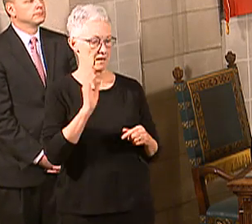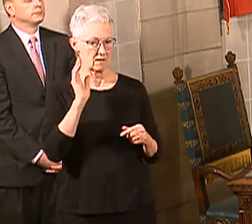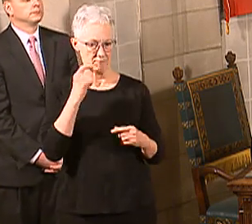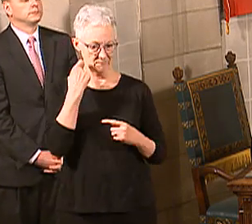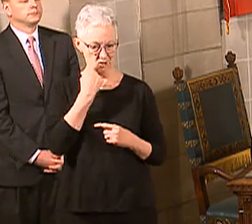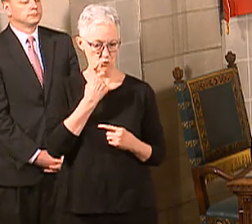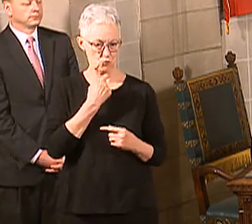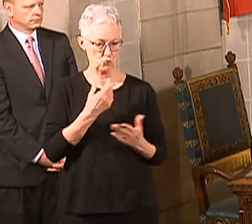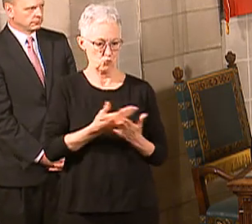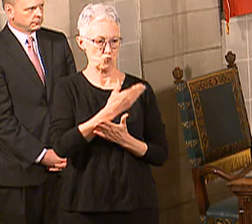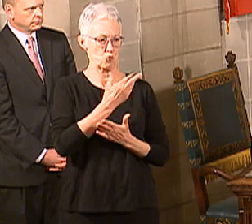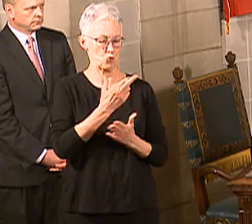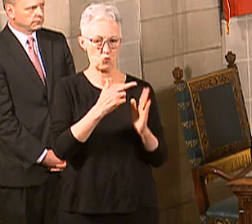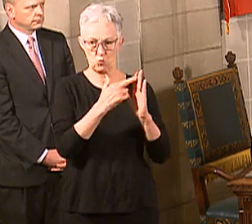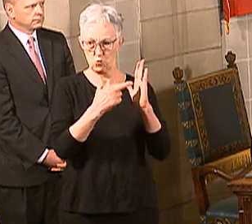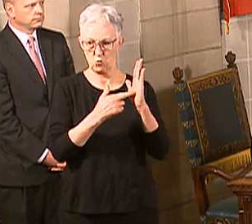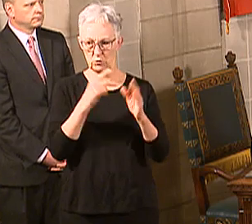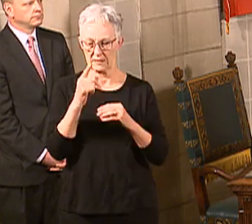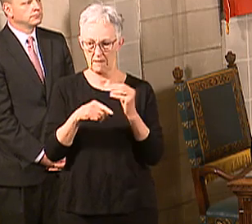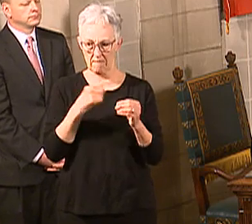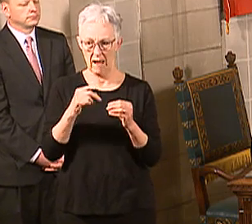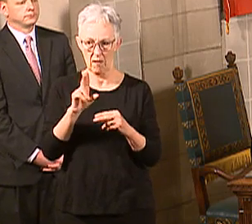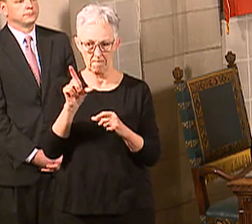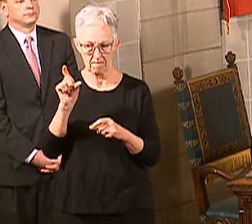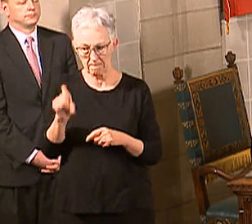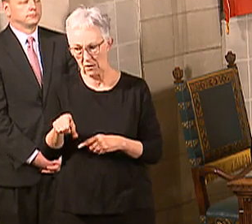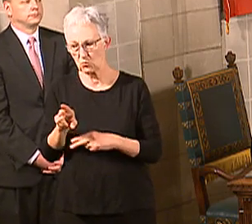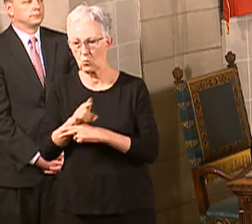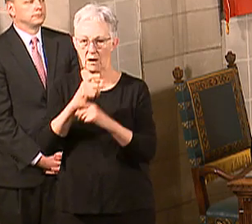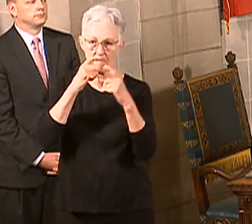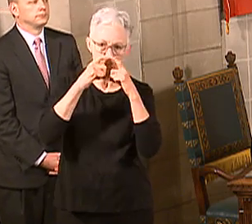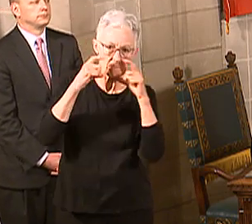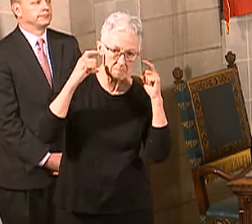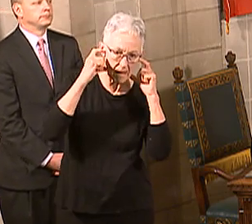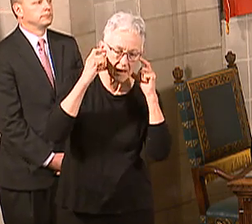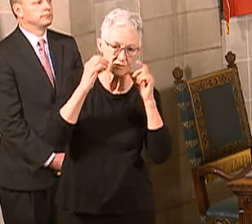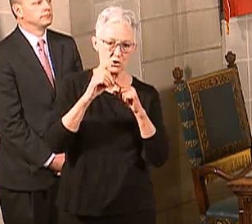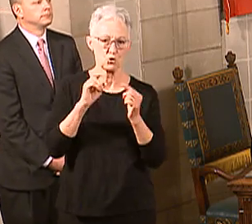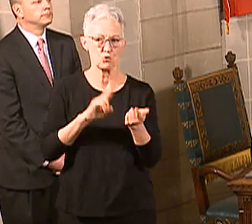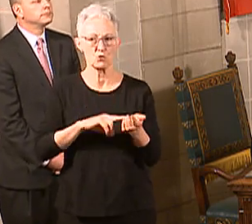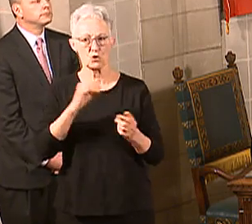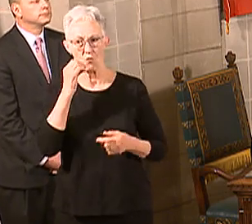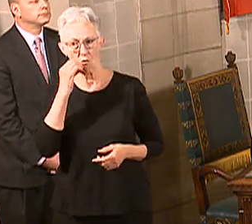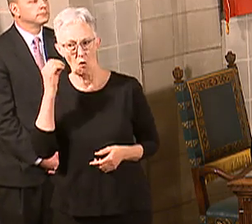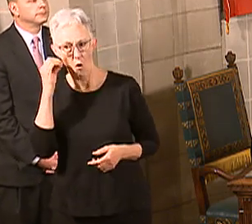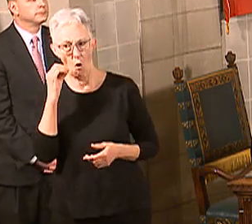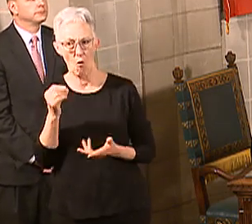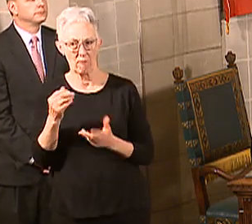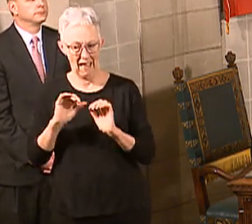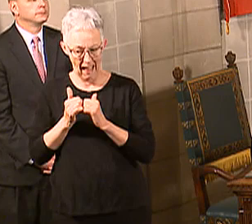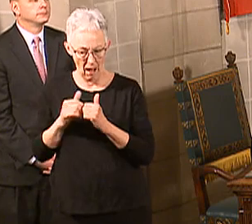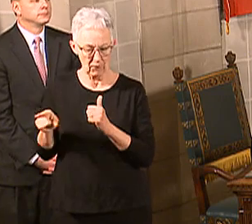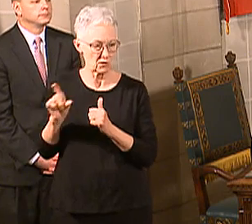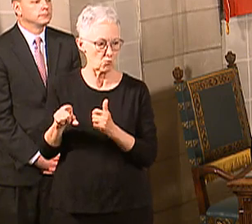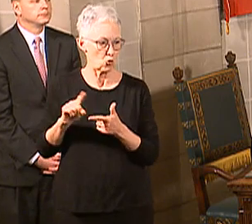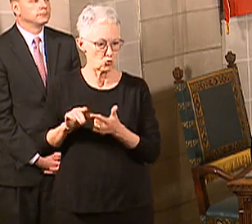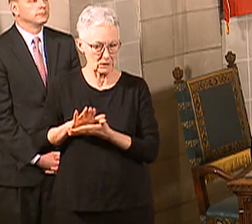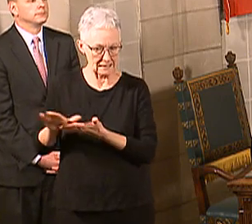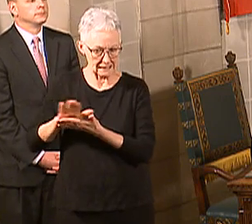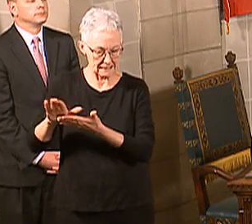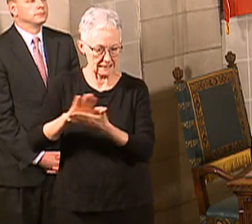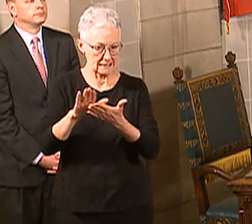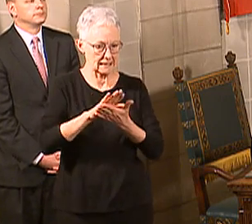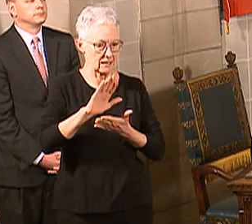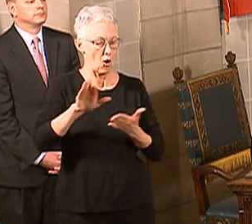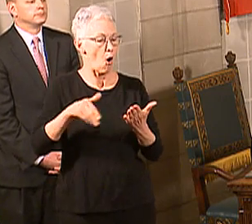and, you know, cleaning, doing all the good cleaning and, you know, all the other good hygiene stuff, that guidance is out there at dhh.ne